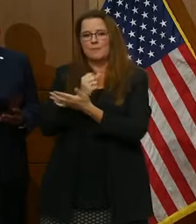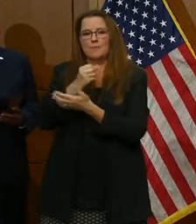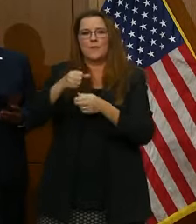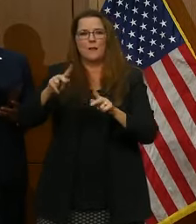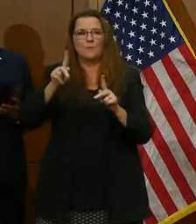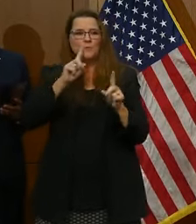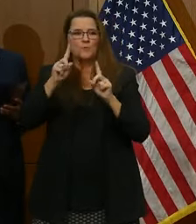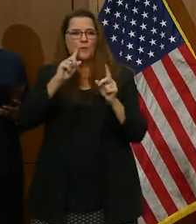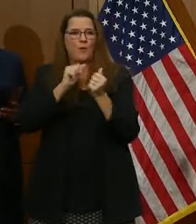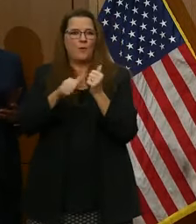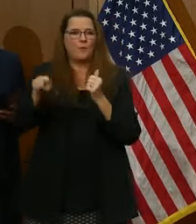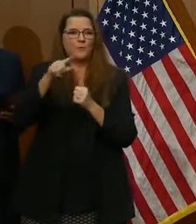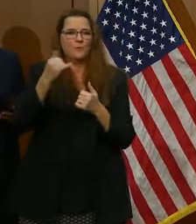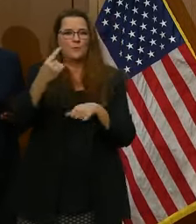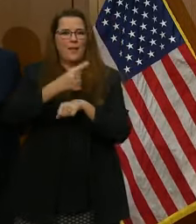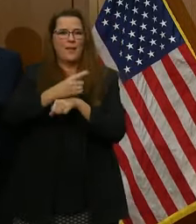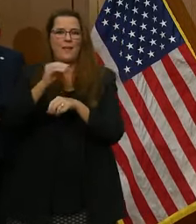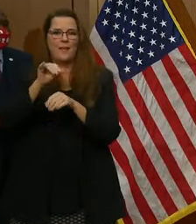Don. Thank you, sir.